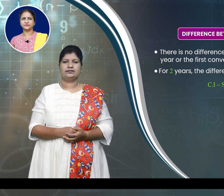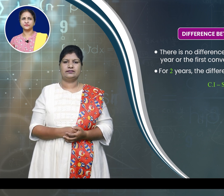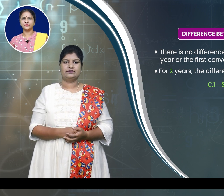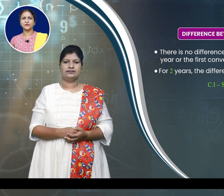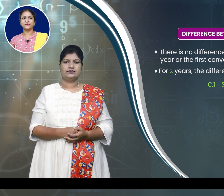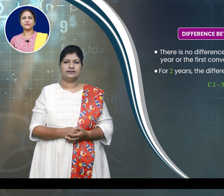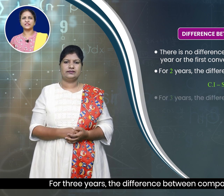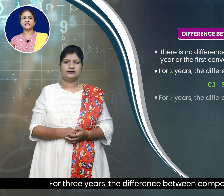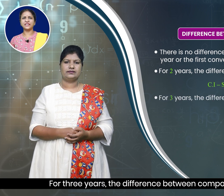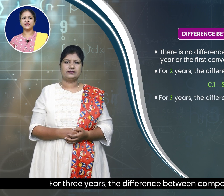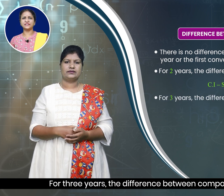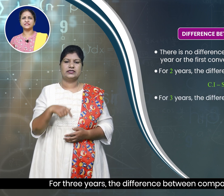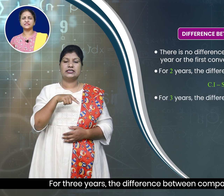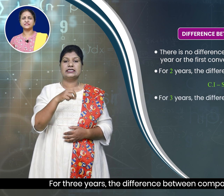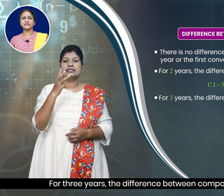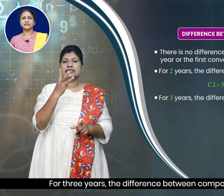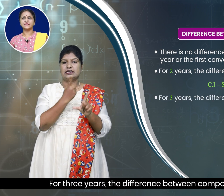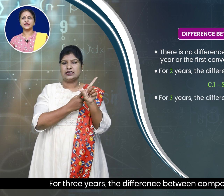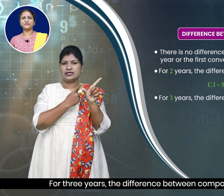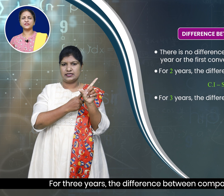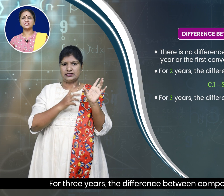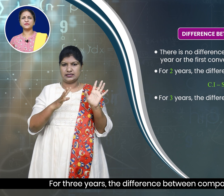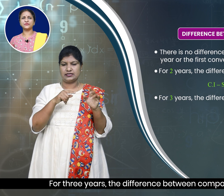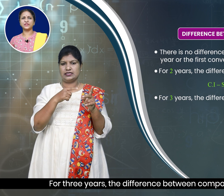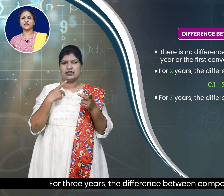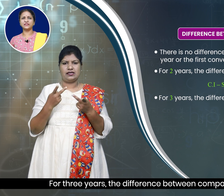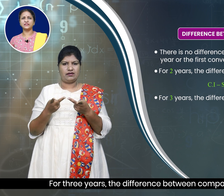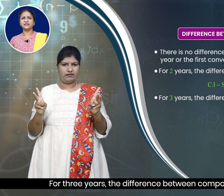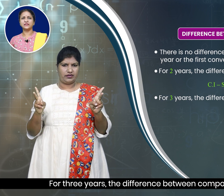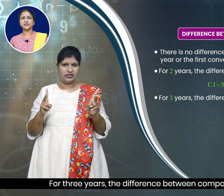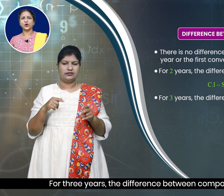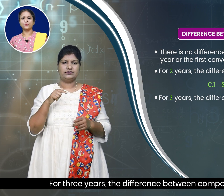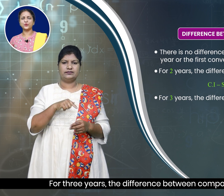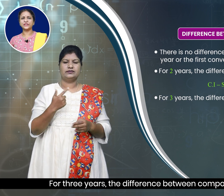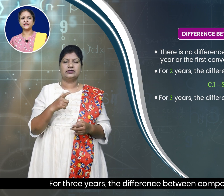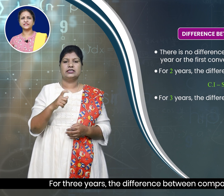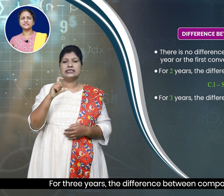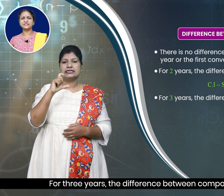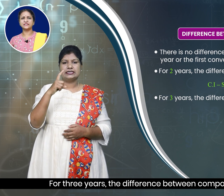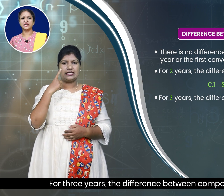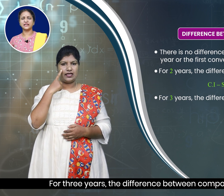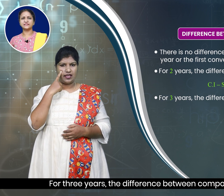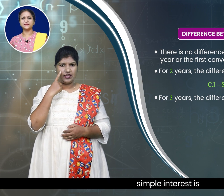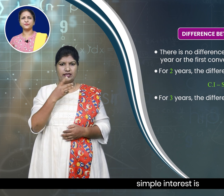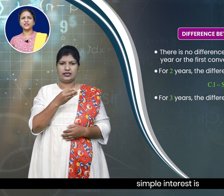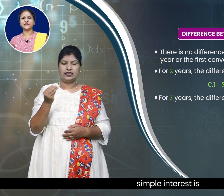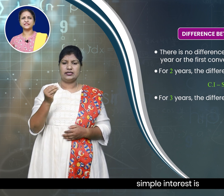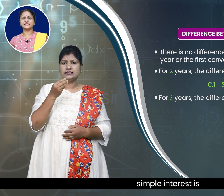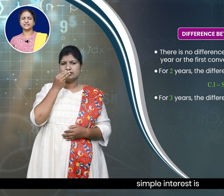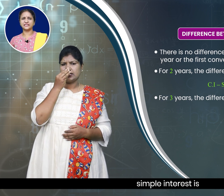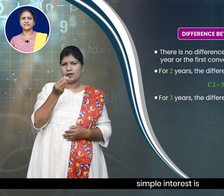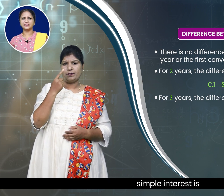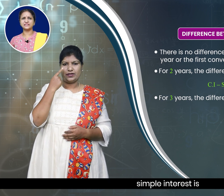For 3 years, the difference between compound interest and simple interest is